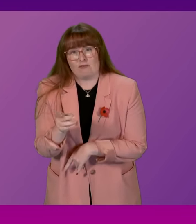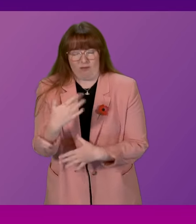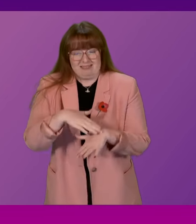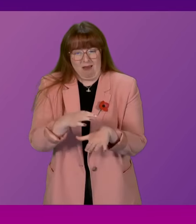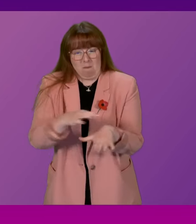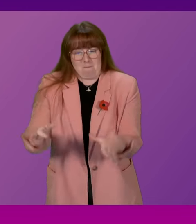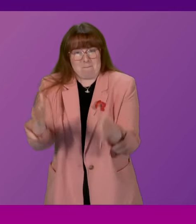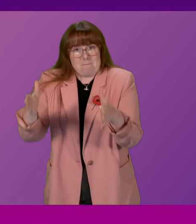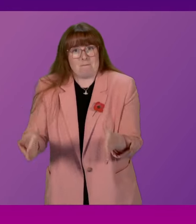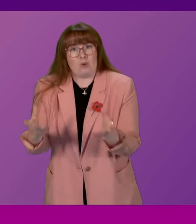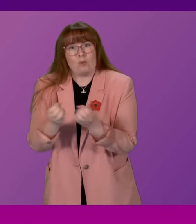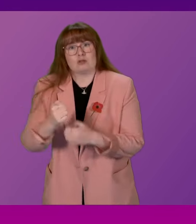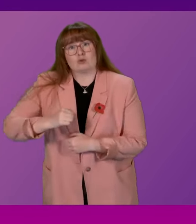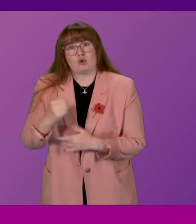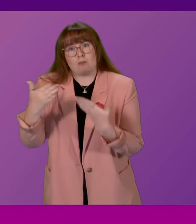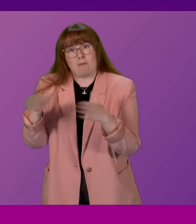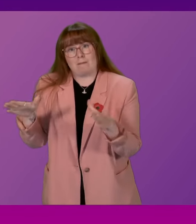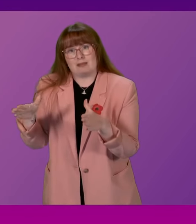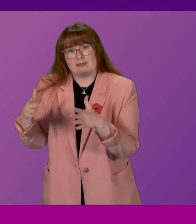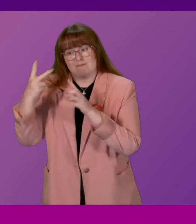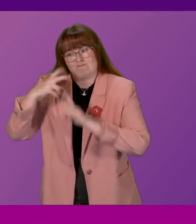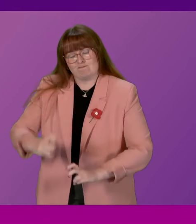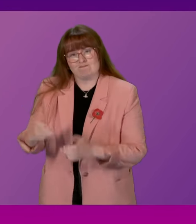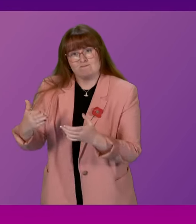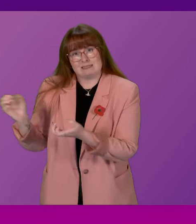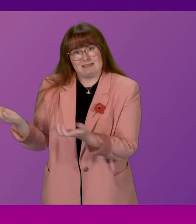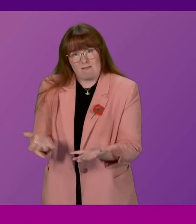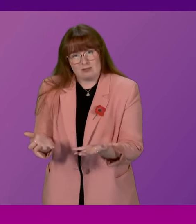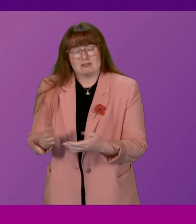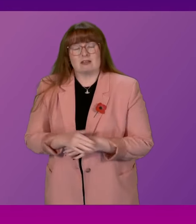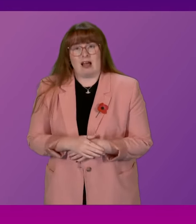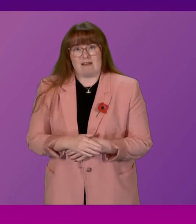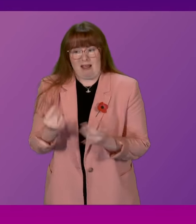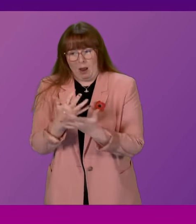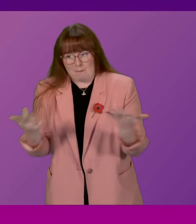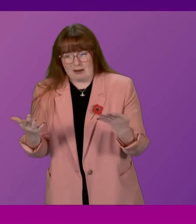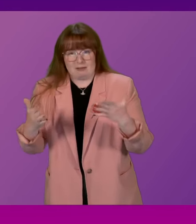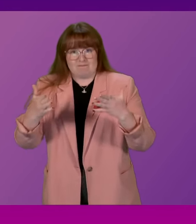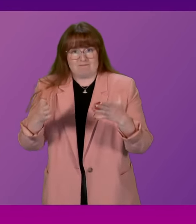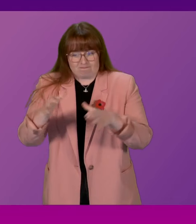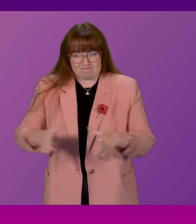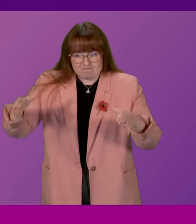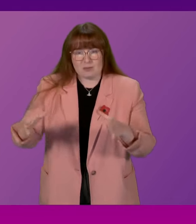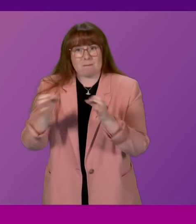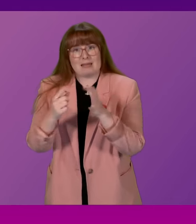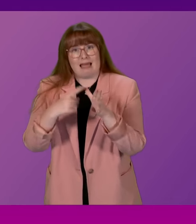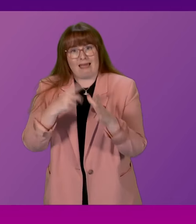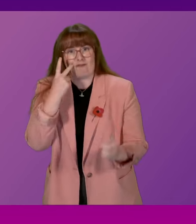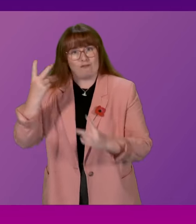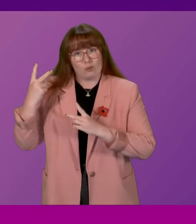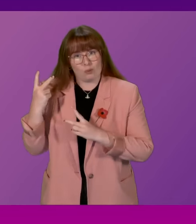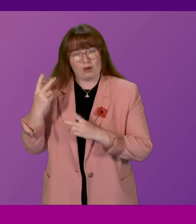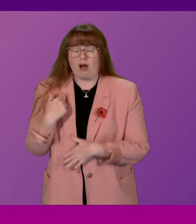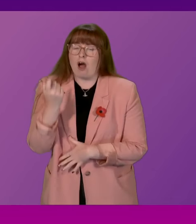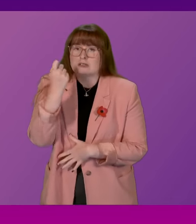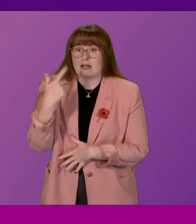association with the Scottish Public Service Ombudsman investigation. And the sample size of the BAA reviews. I'm understanding that